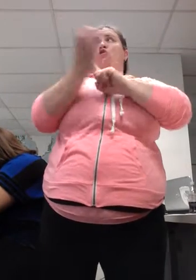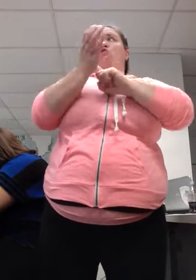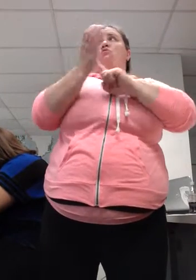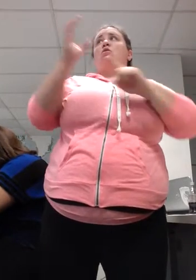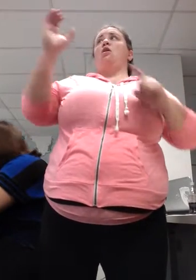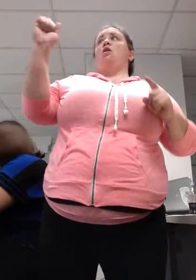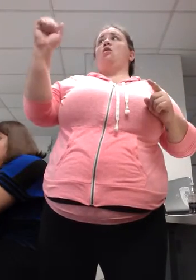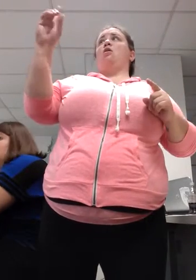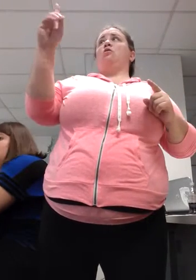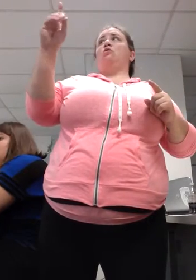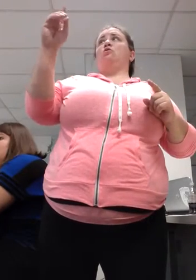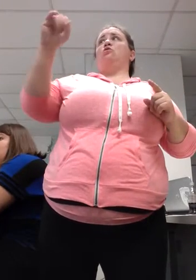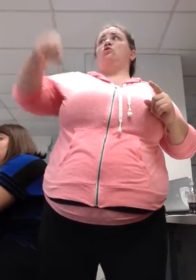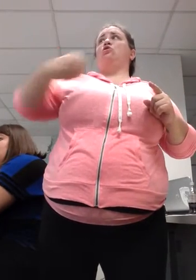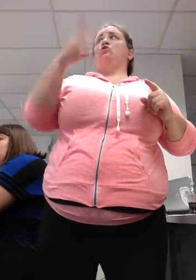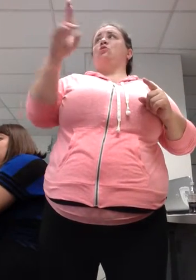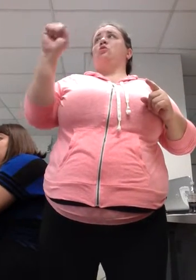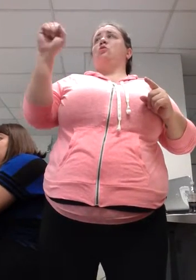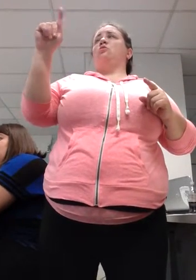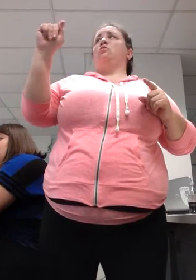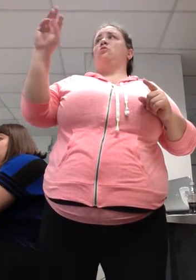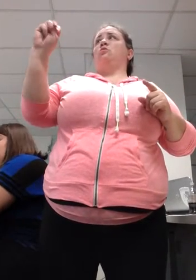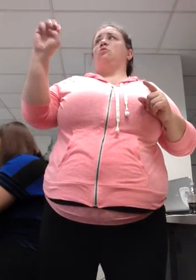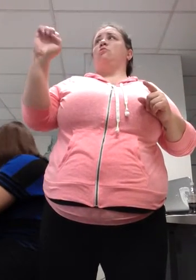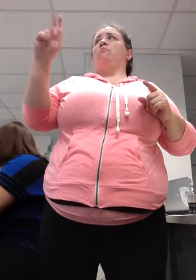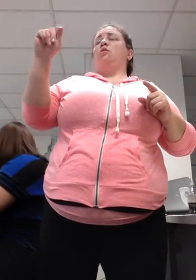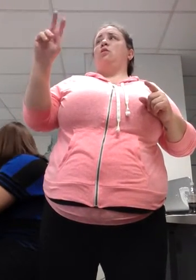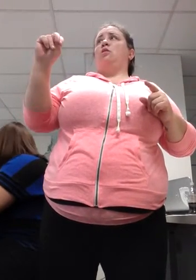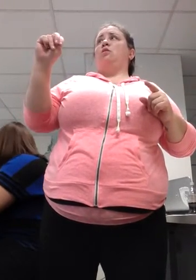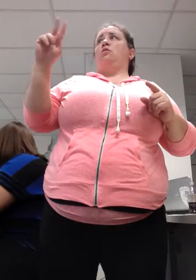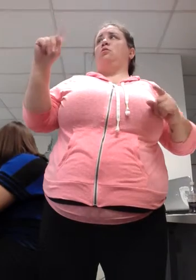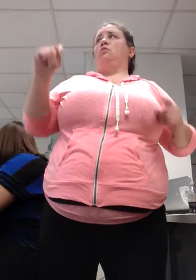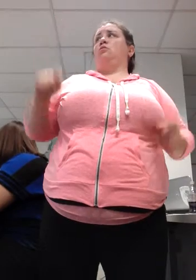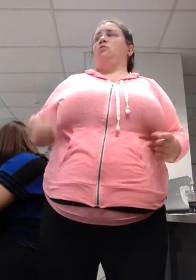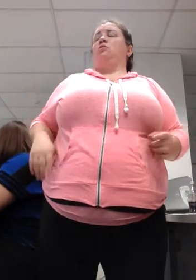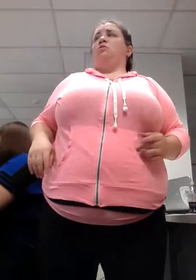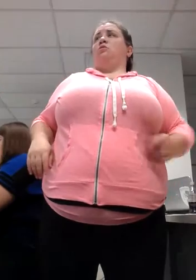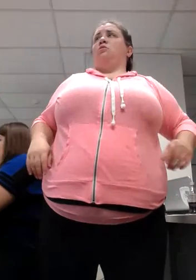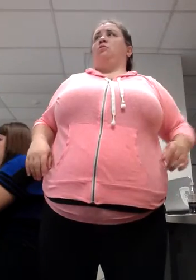If you all have not switched back there yet, you want to switch because I'm almost done. Okay.